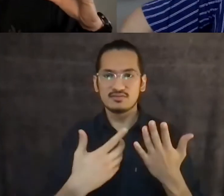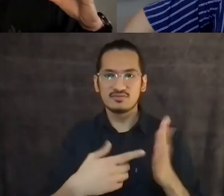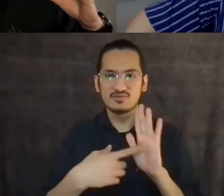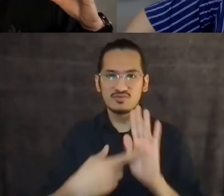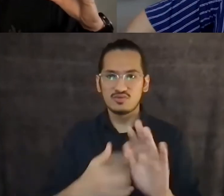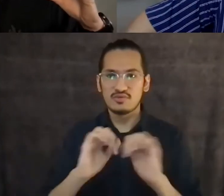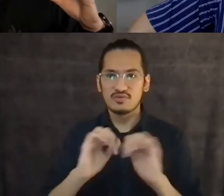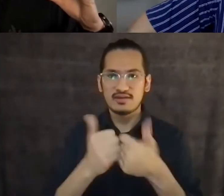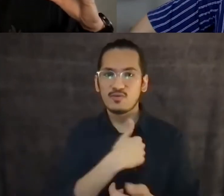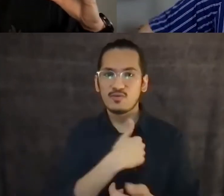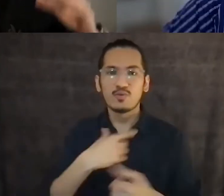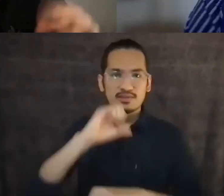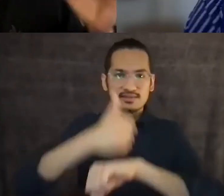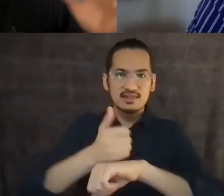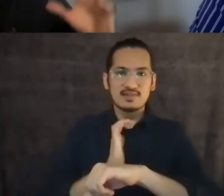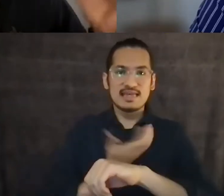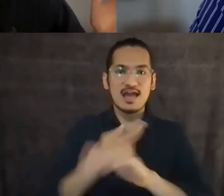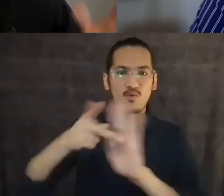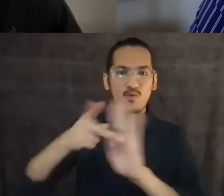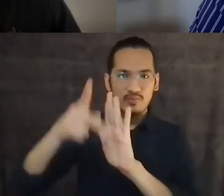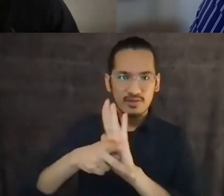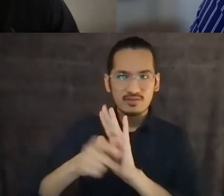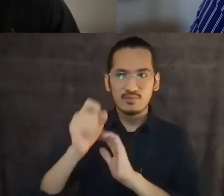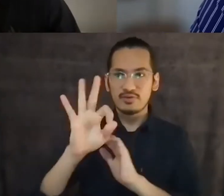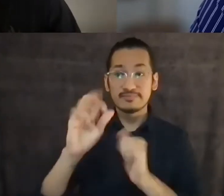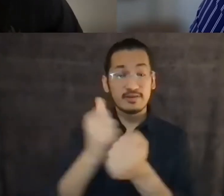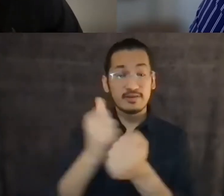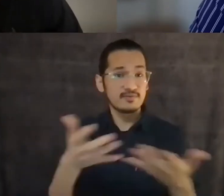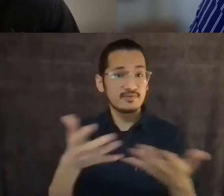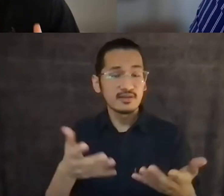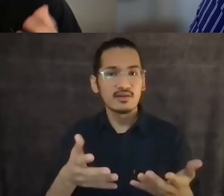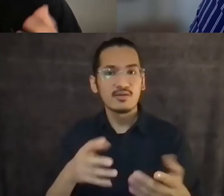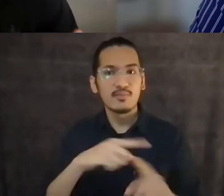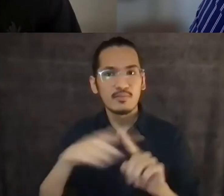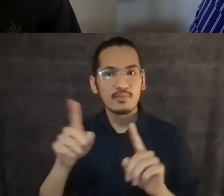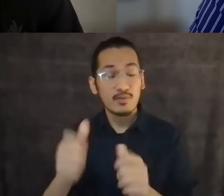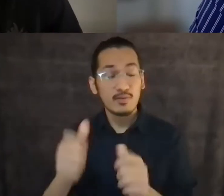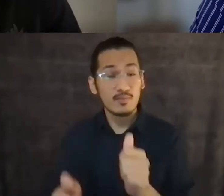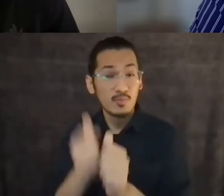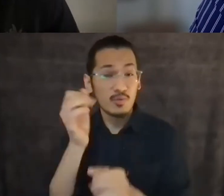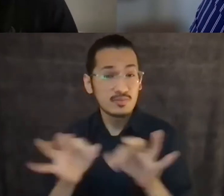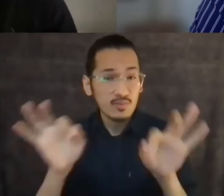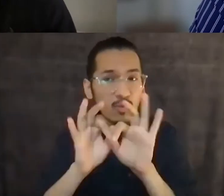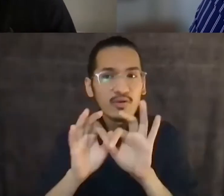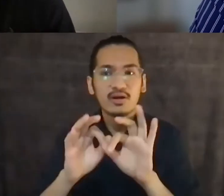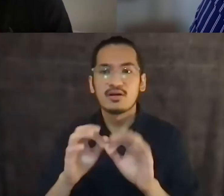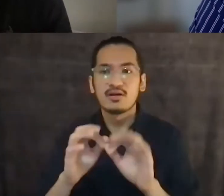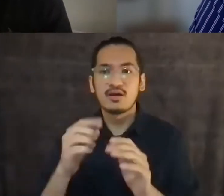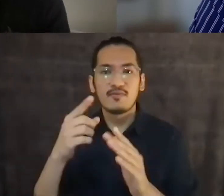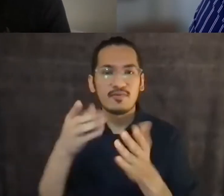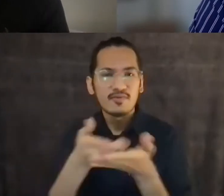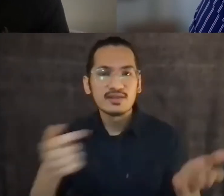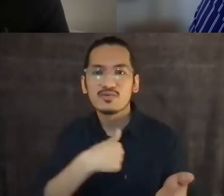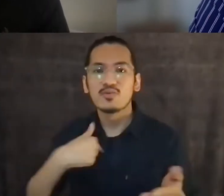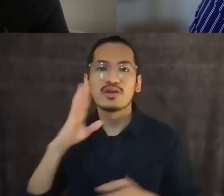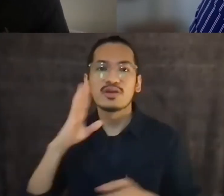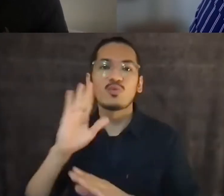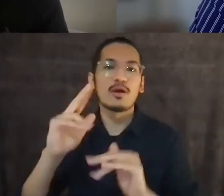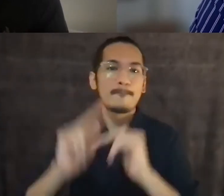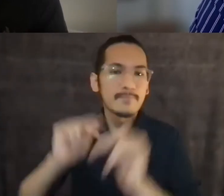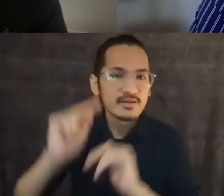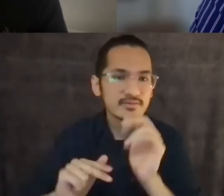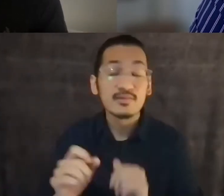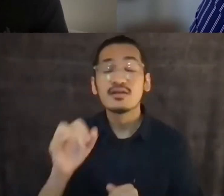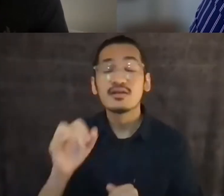well, our principles of everything, but essentially like our principles of what we will build. So if we do not take